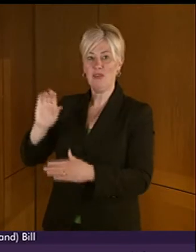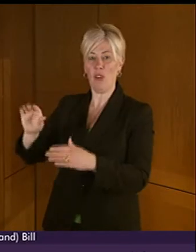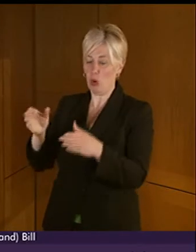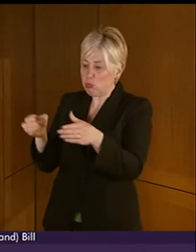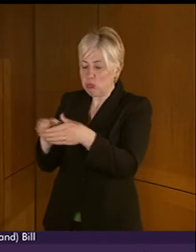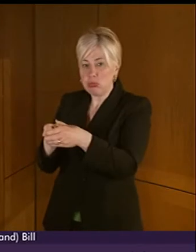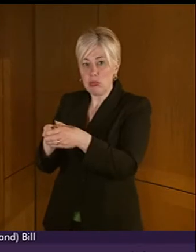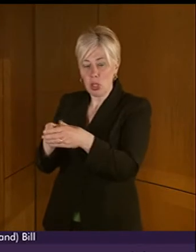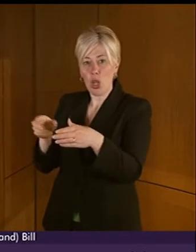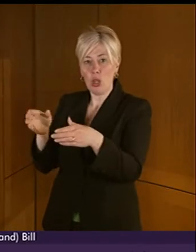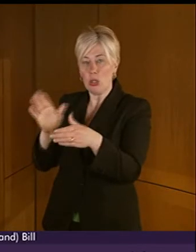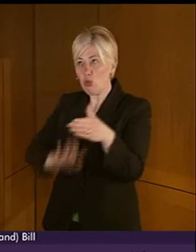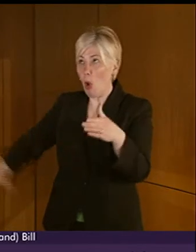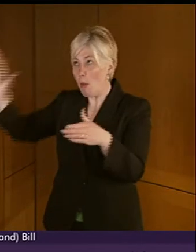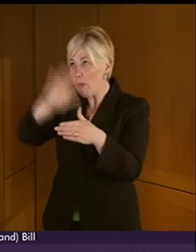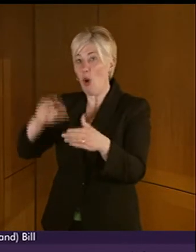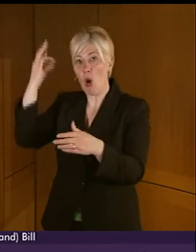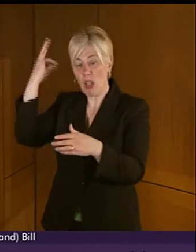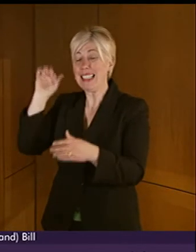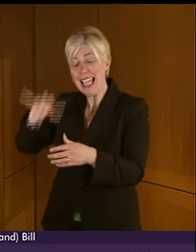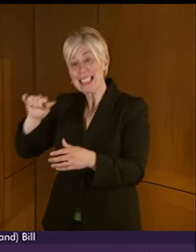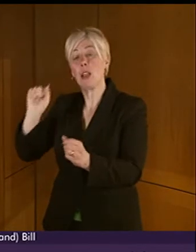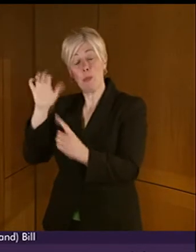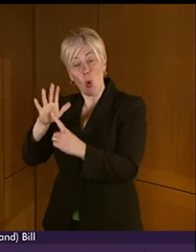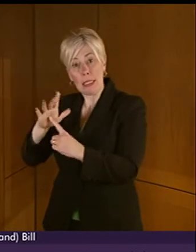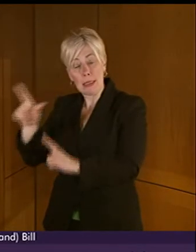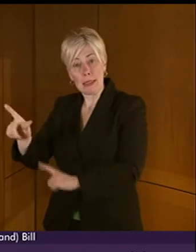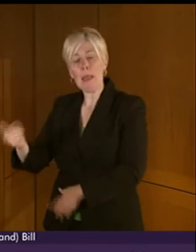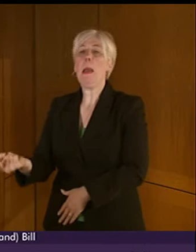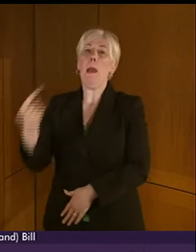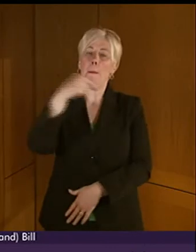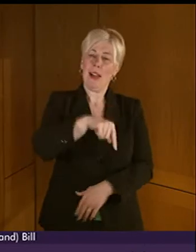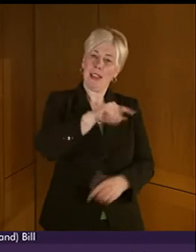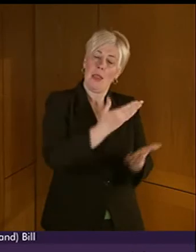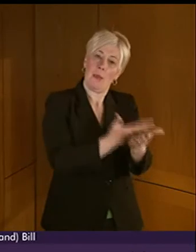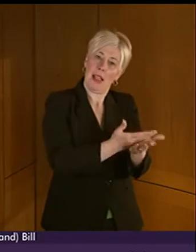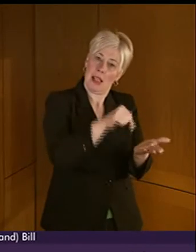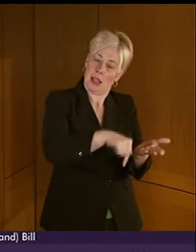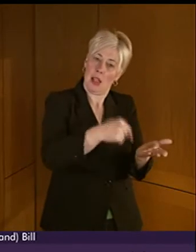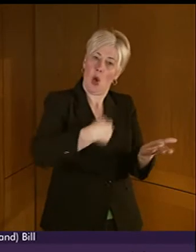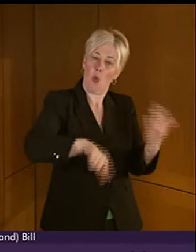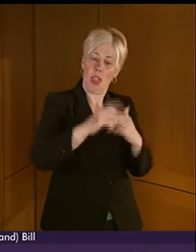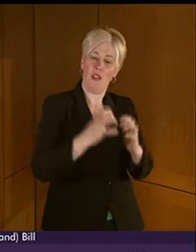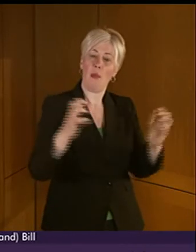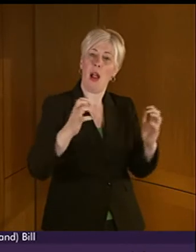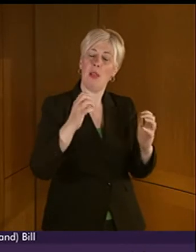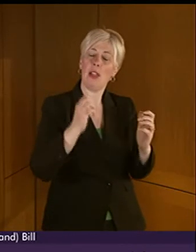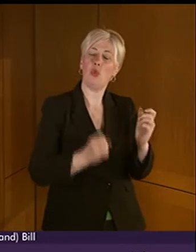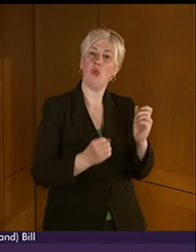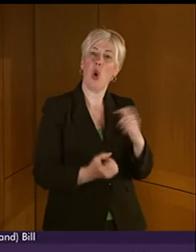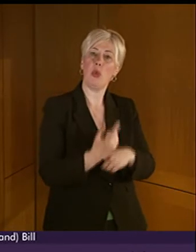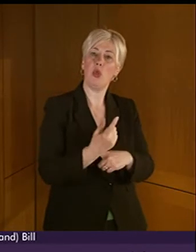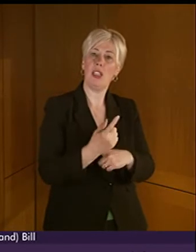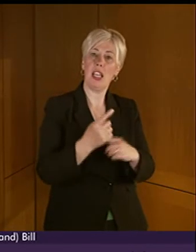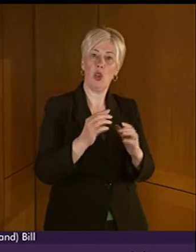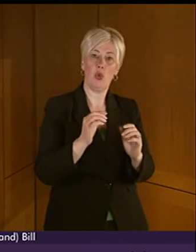taken by public bodies across the United Kingdom. With this bill, we have the opportunity here at the Scottish Parliament to build on their work for the deaf